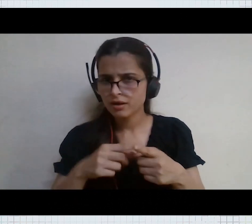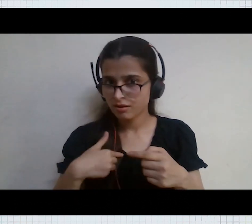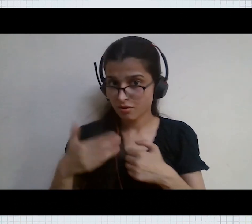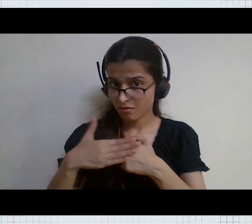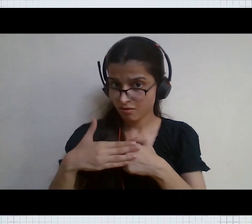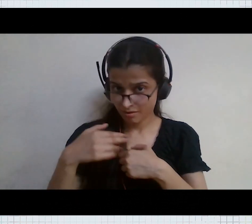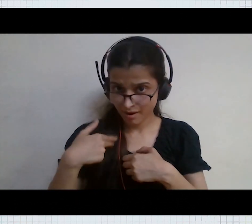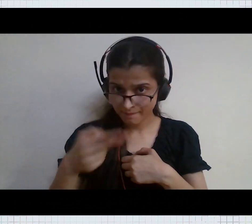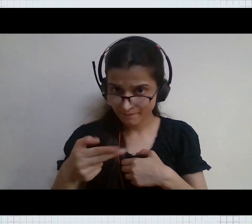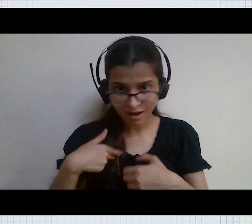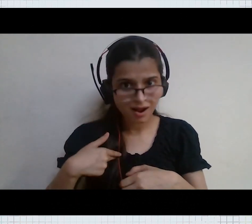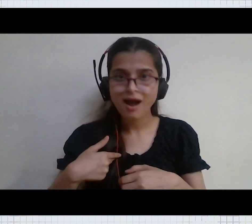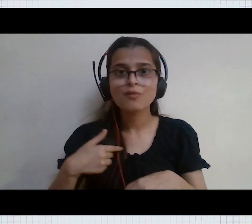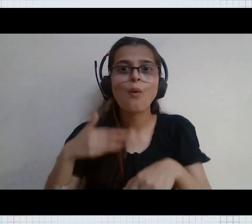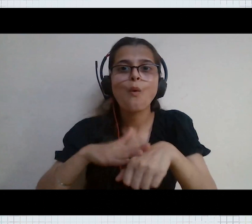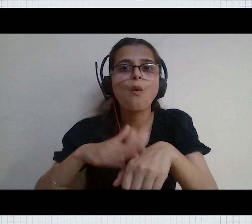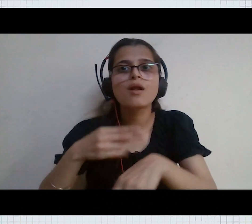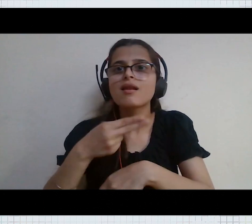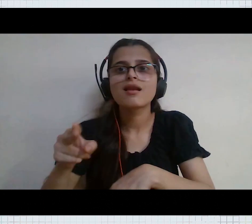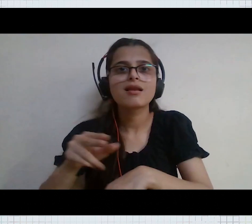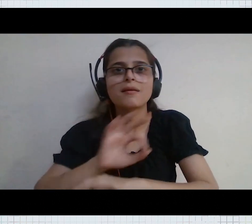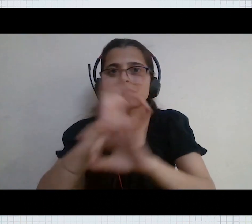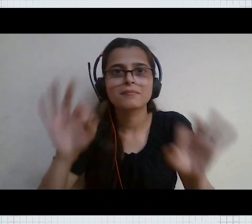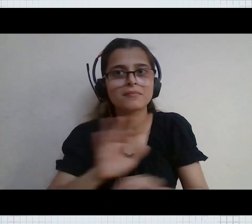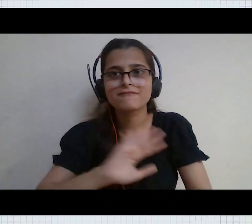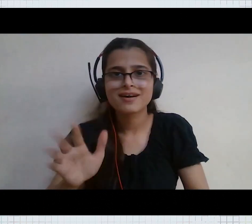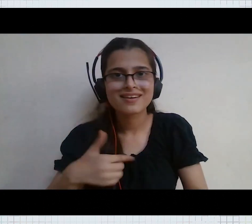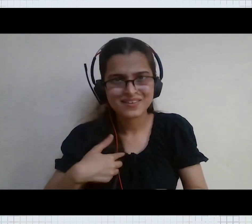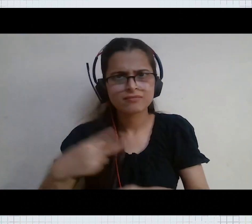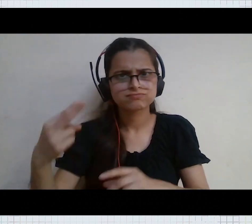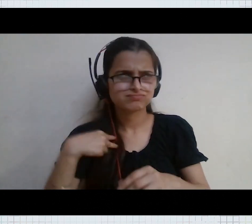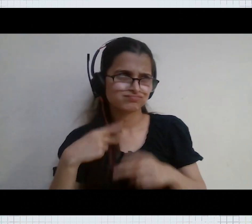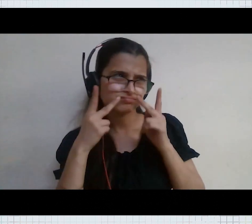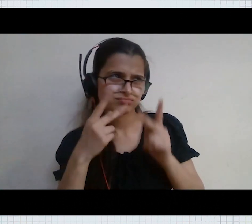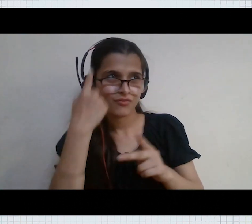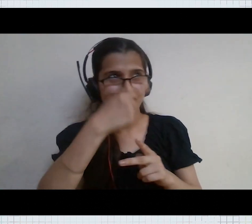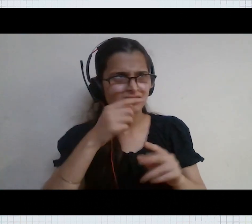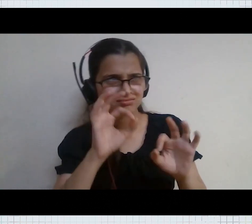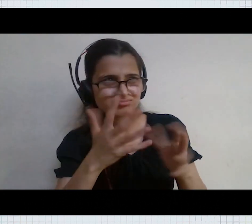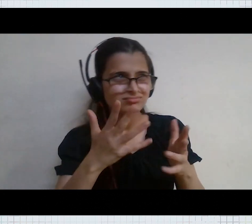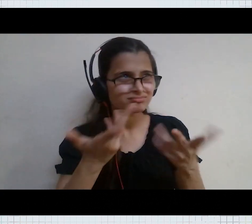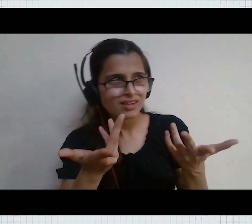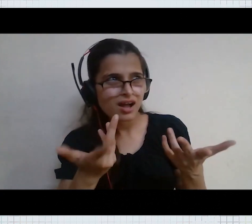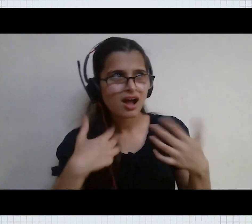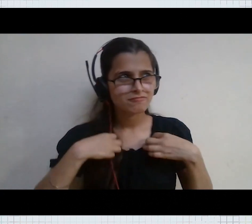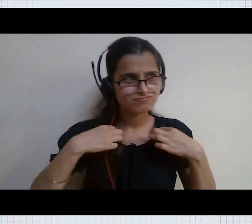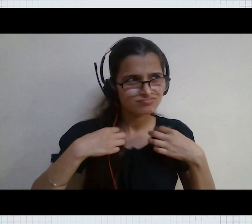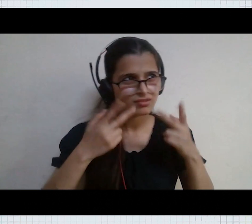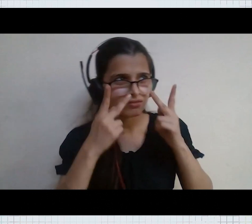me by my name you call that name i never call that name you look at my face you look at my dress you look at my car